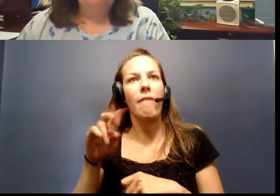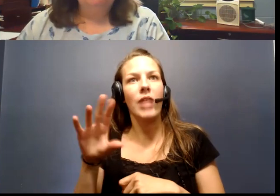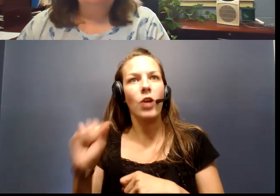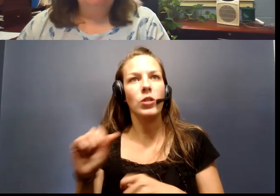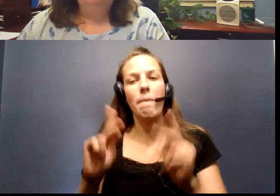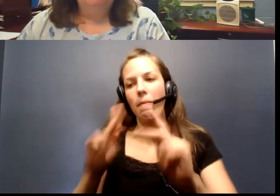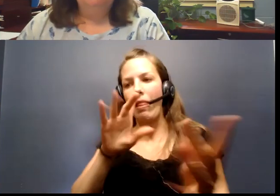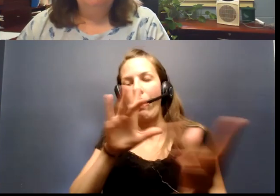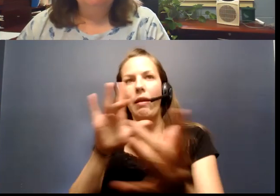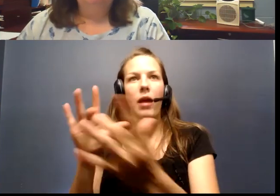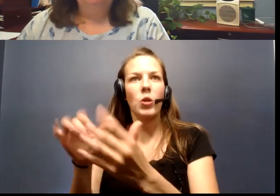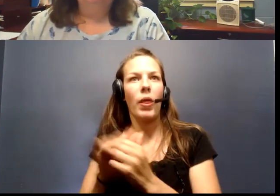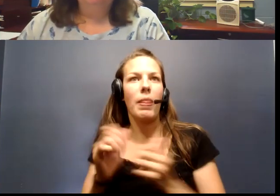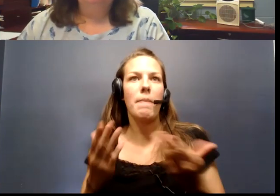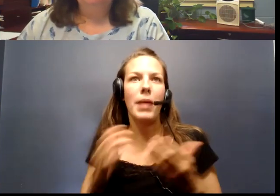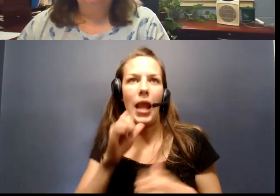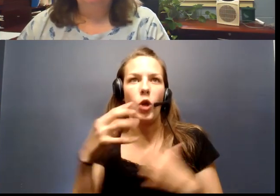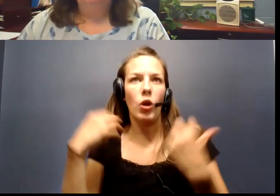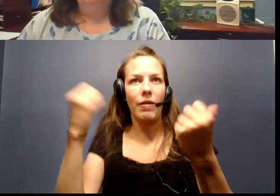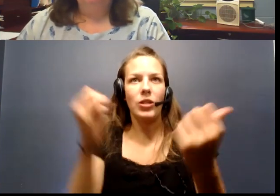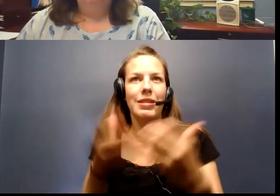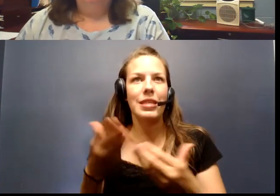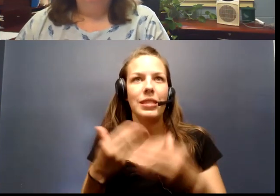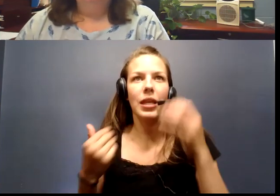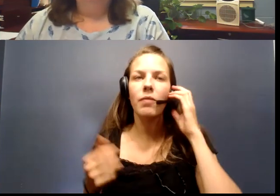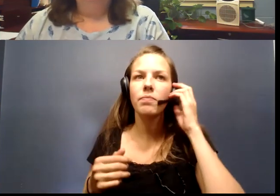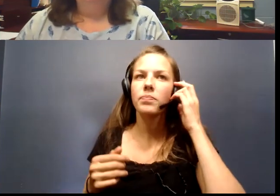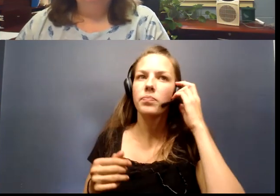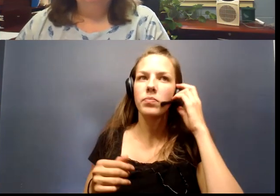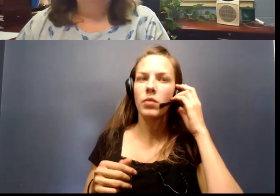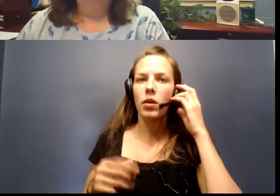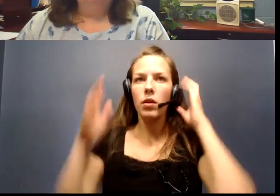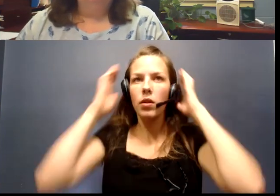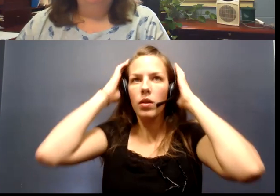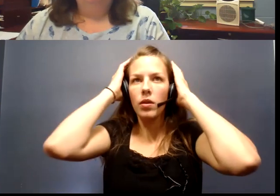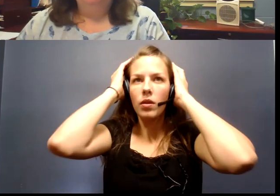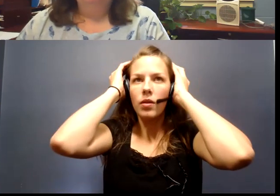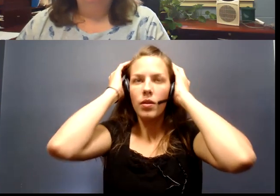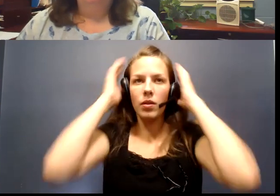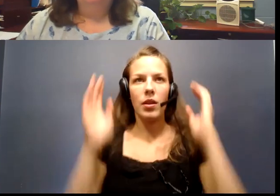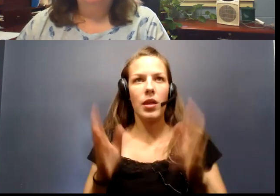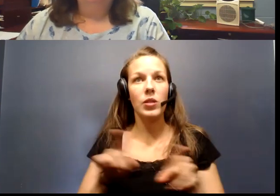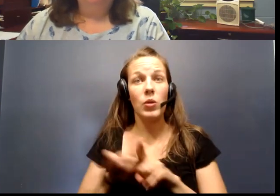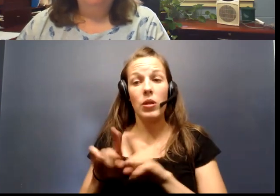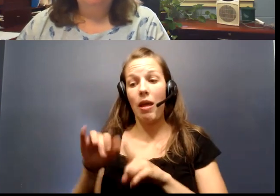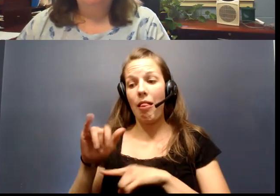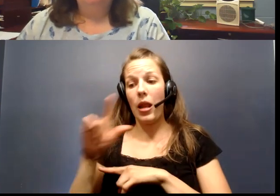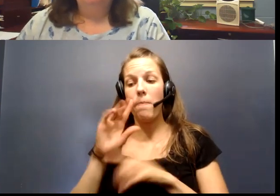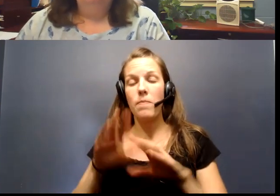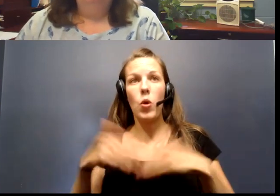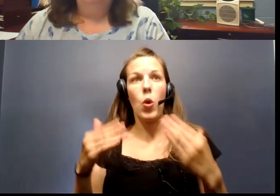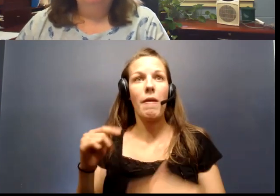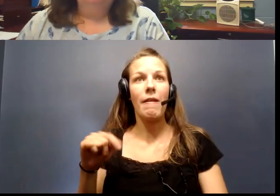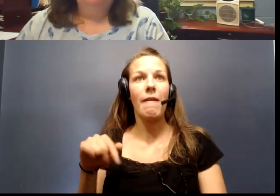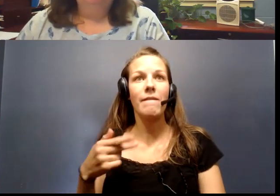into contact with might not recover so easily. As Illinois moves into a more open Phase 4 on Friday,